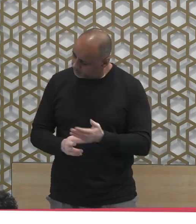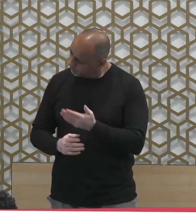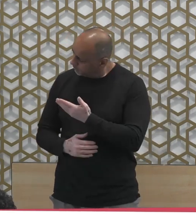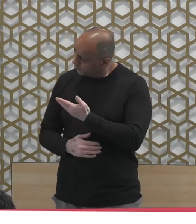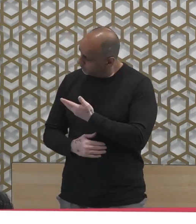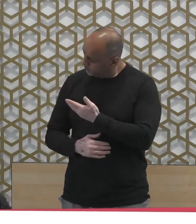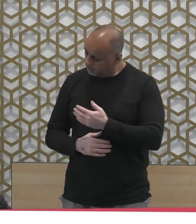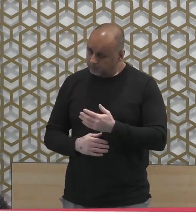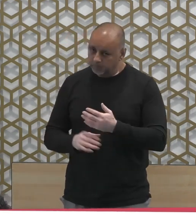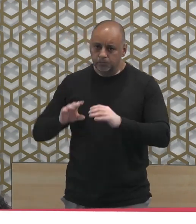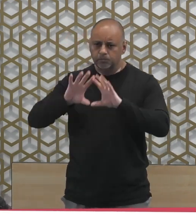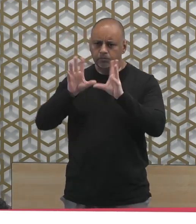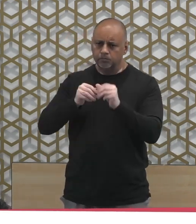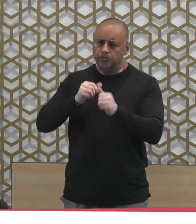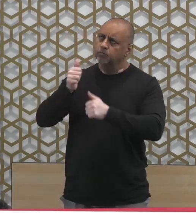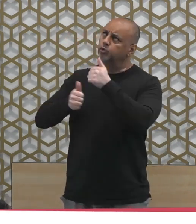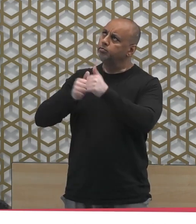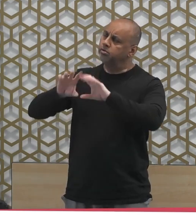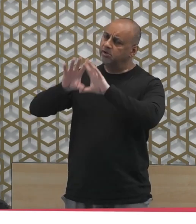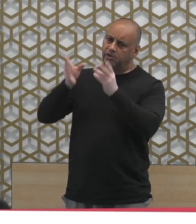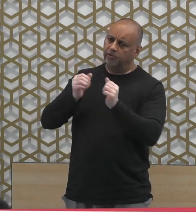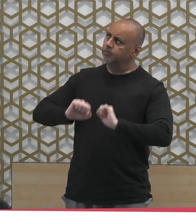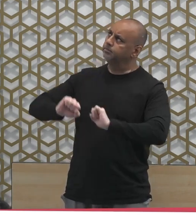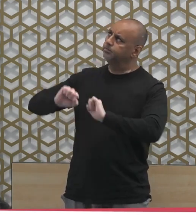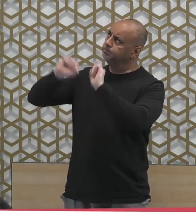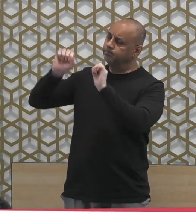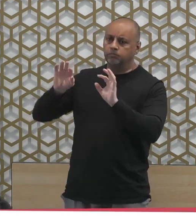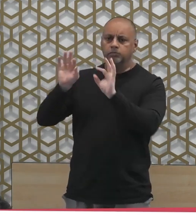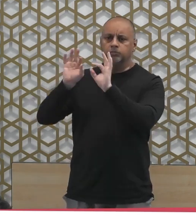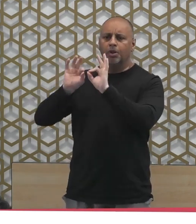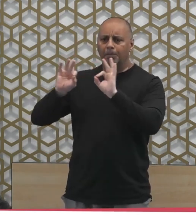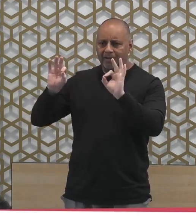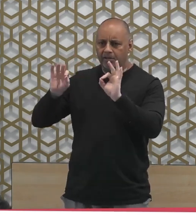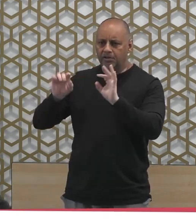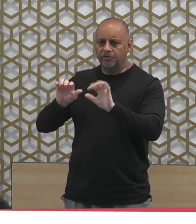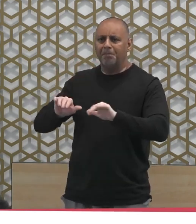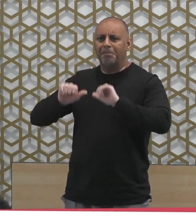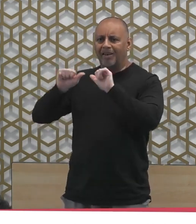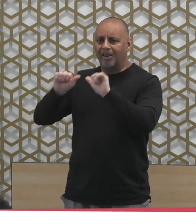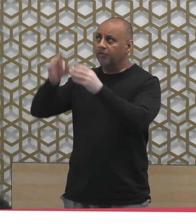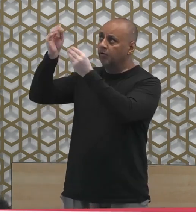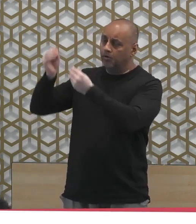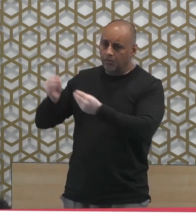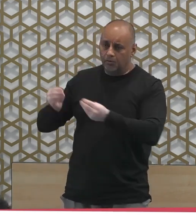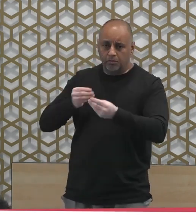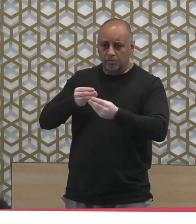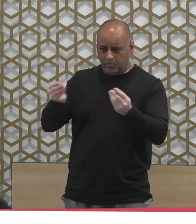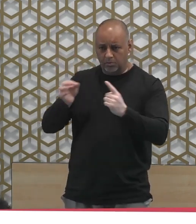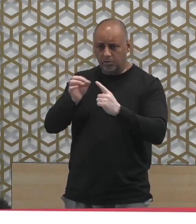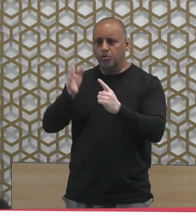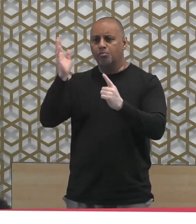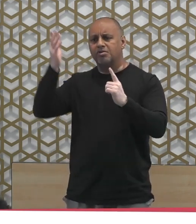All praise belongs to Allah jalla wa ala and may the peace and blessings of Allah subhanahu wa ta'ala be upon his final messenger, Muhammad